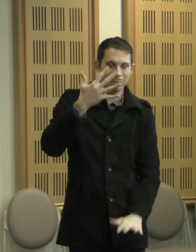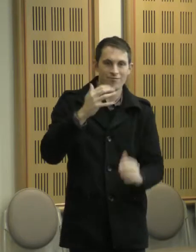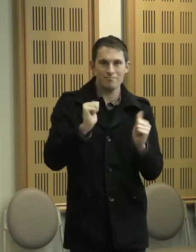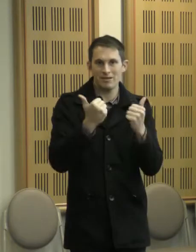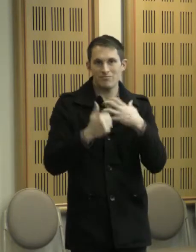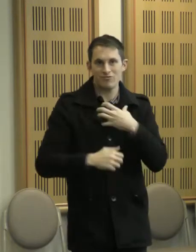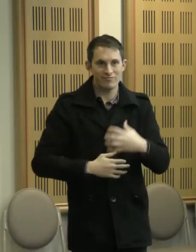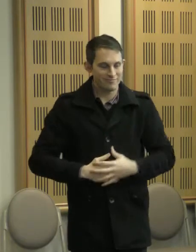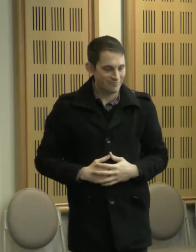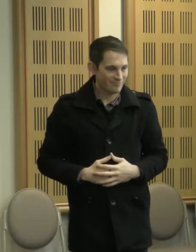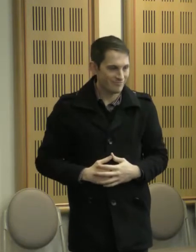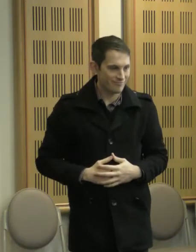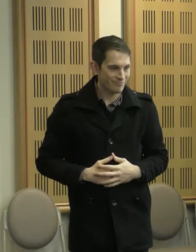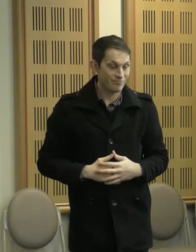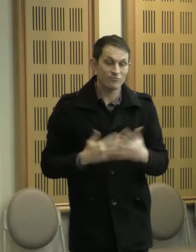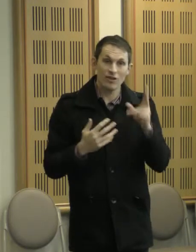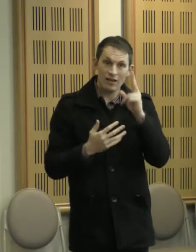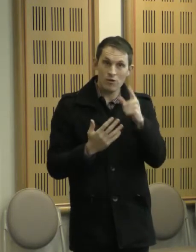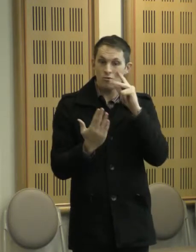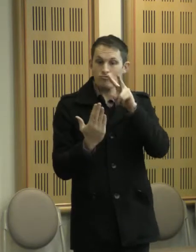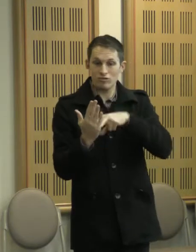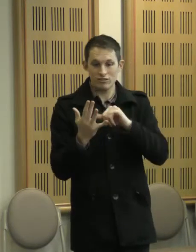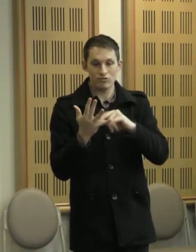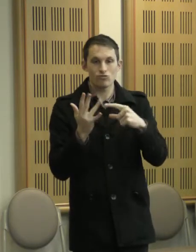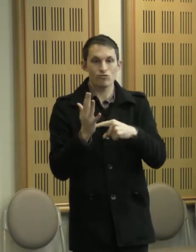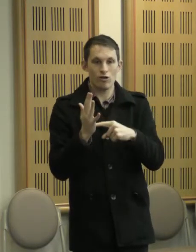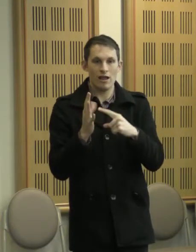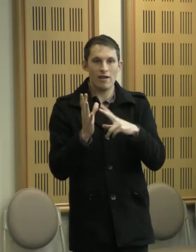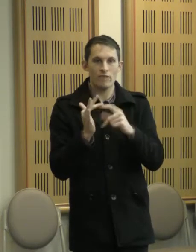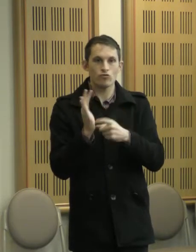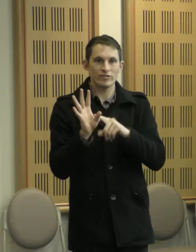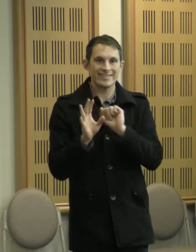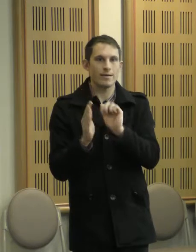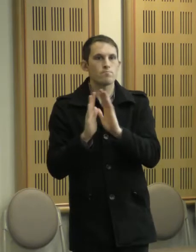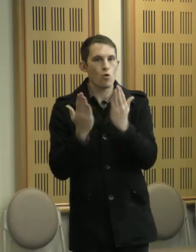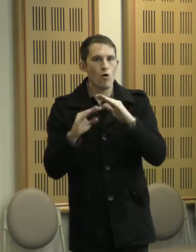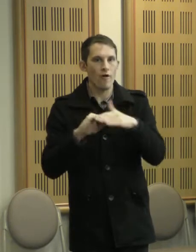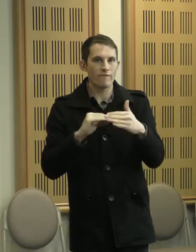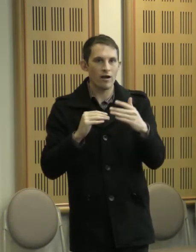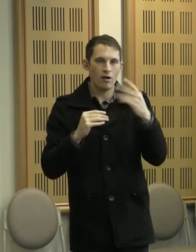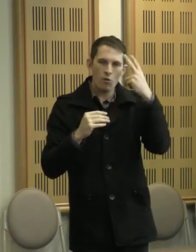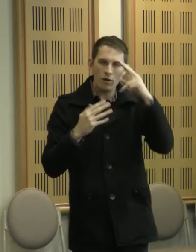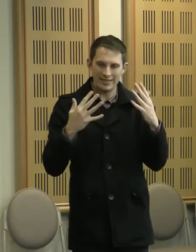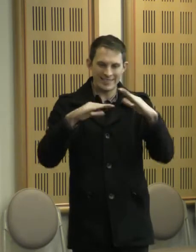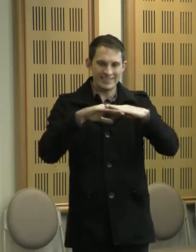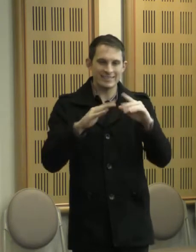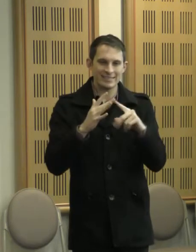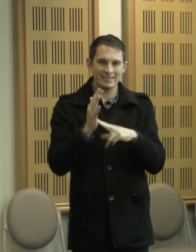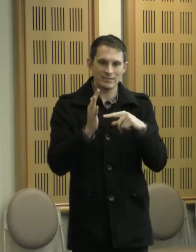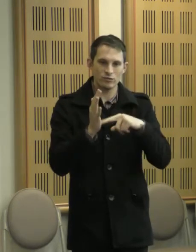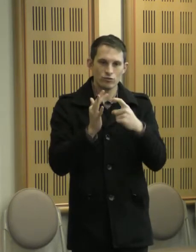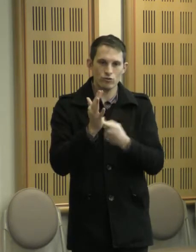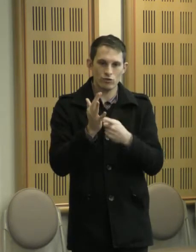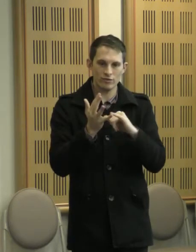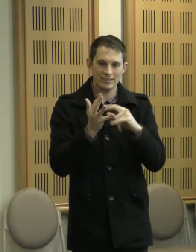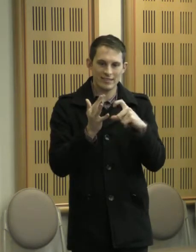Again, consult Scott Avery's book for information about intersectionality. Many calls for